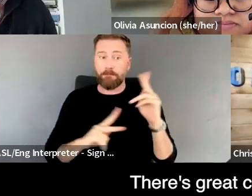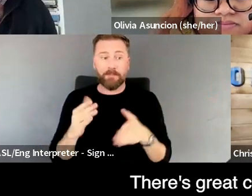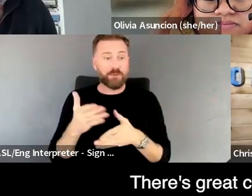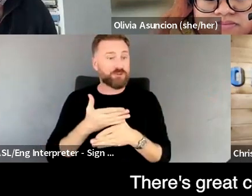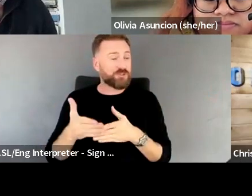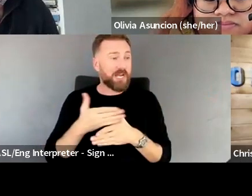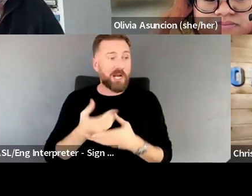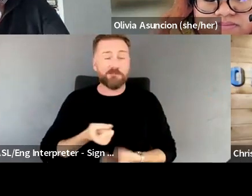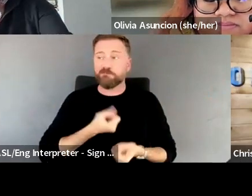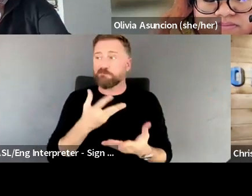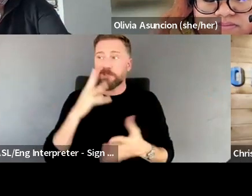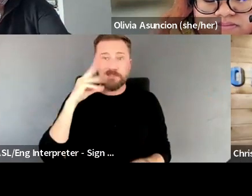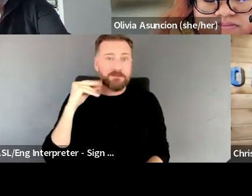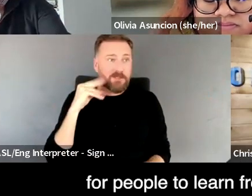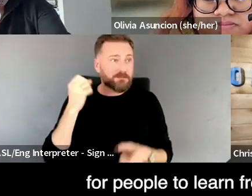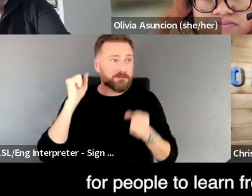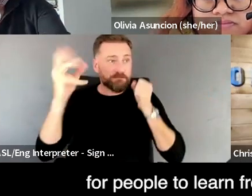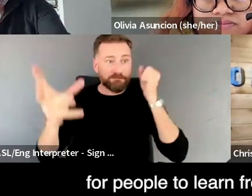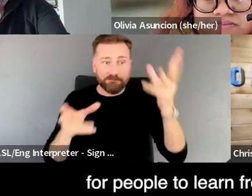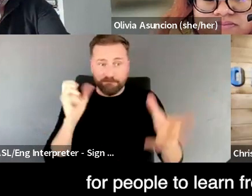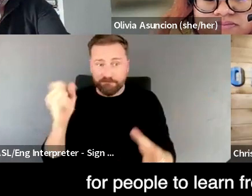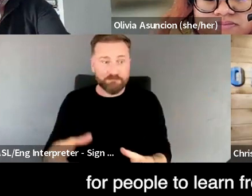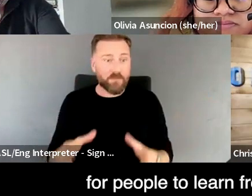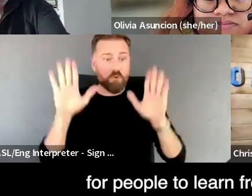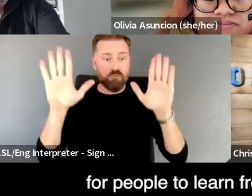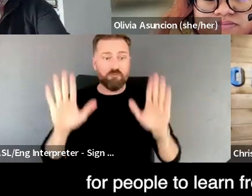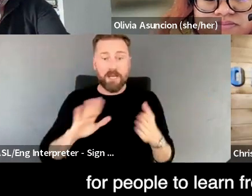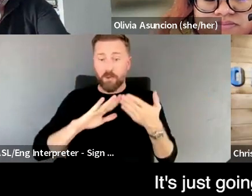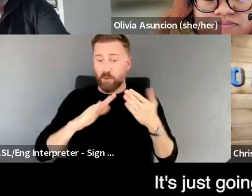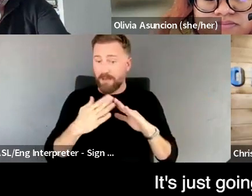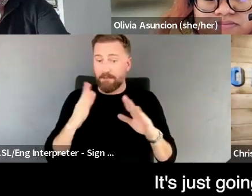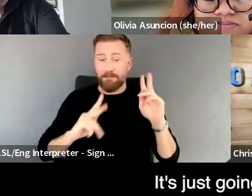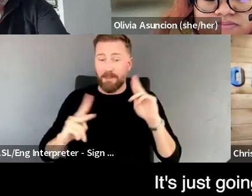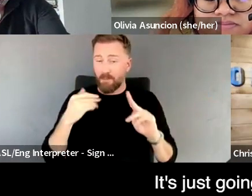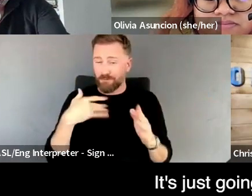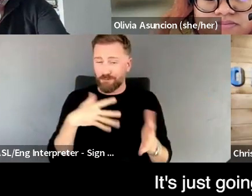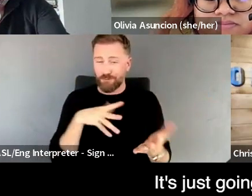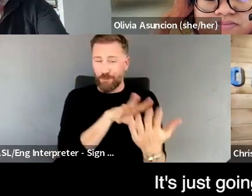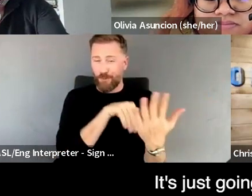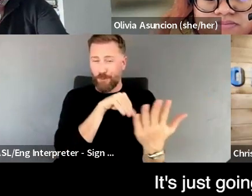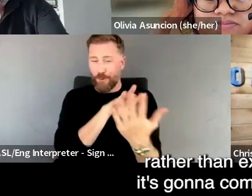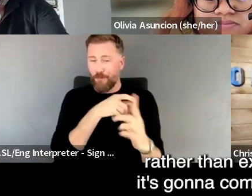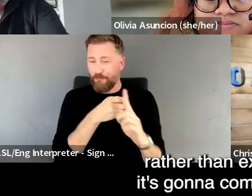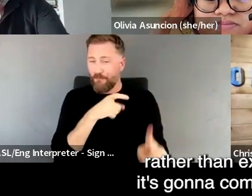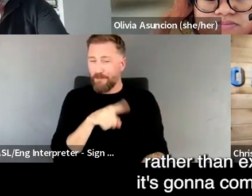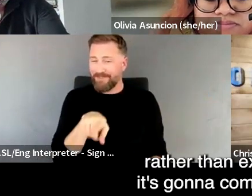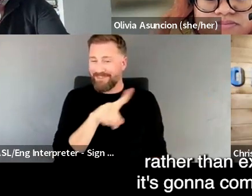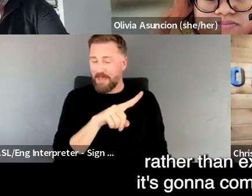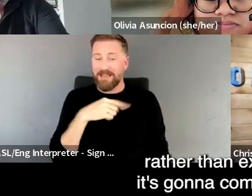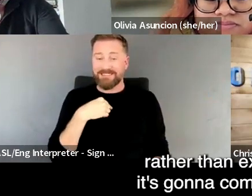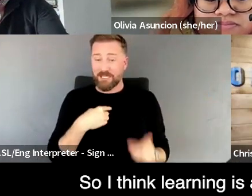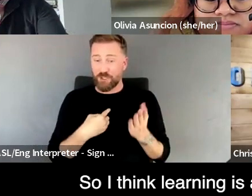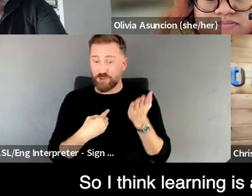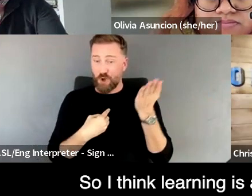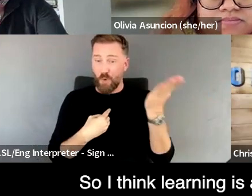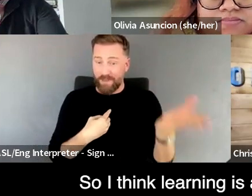great community, um, for, for people to learn from all the time. It's just going there rather than expecting it's